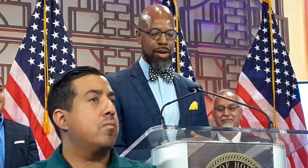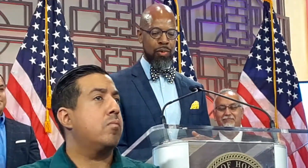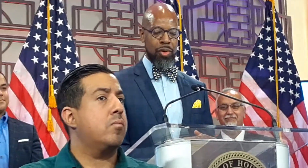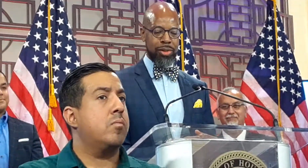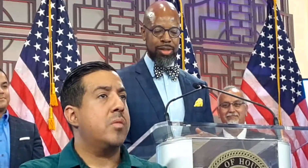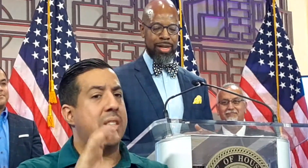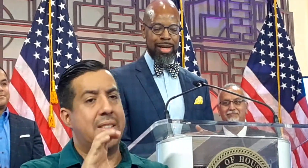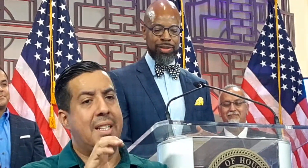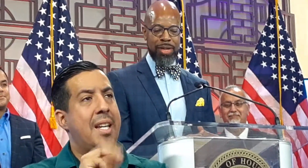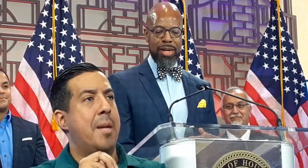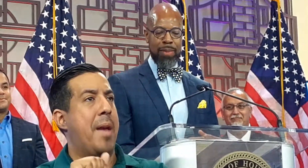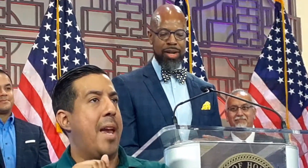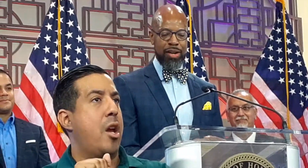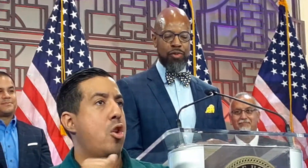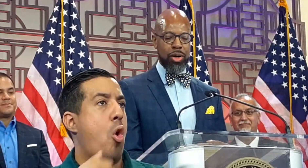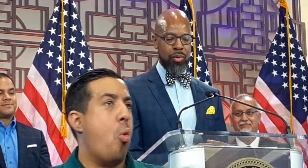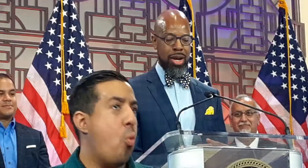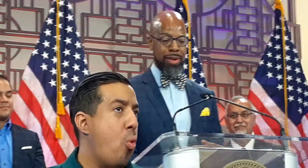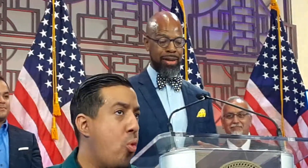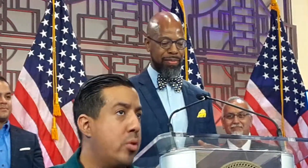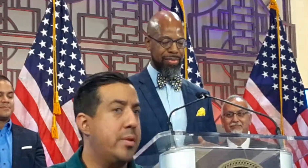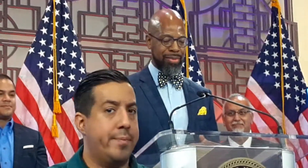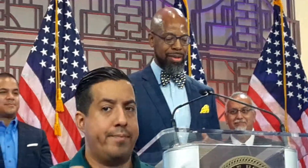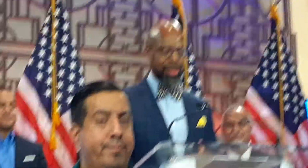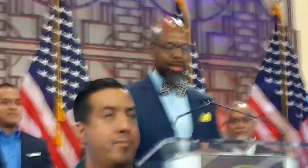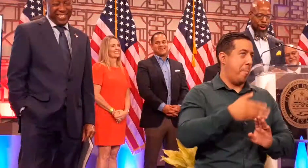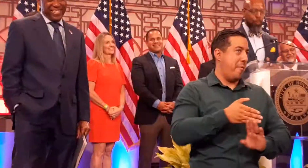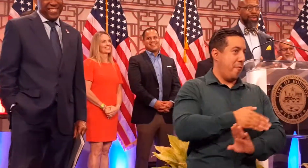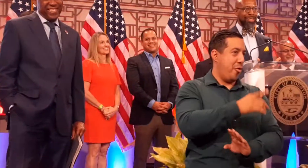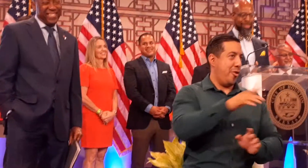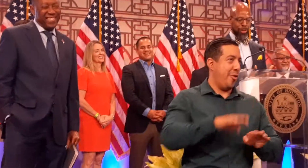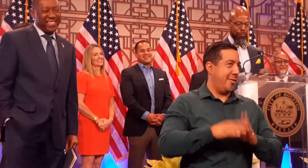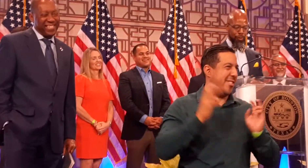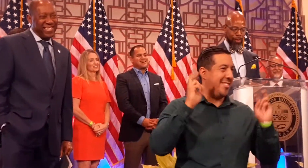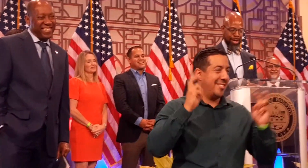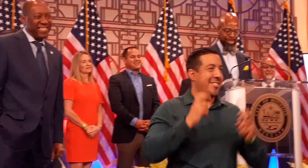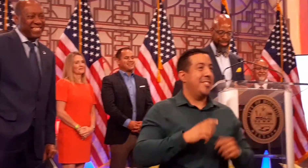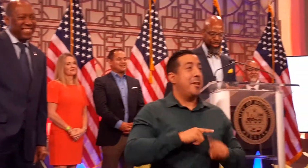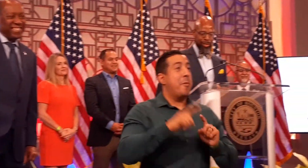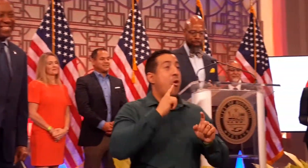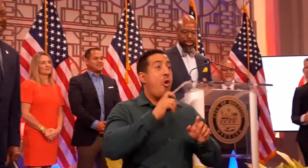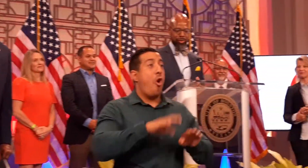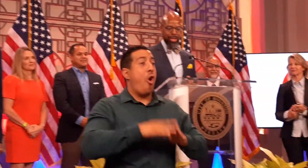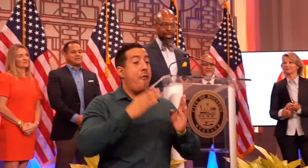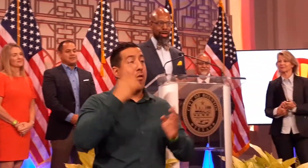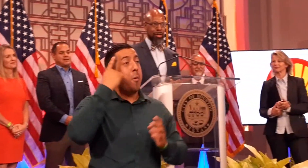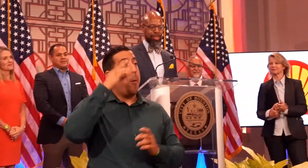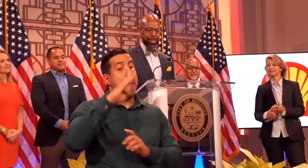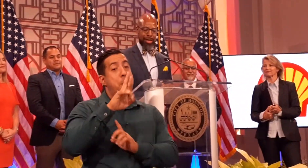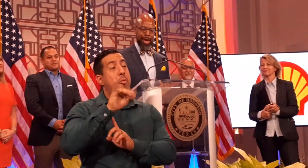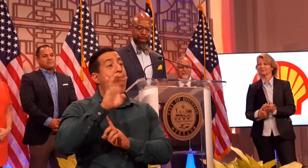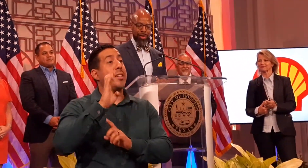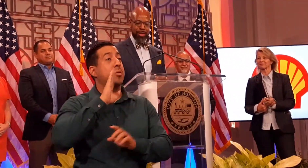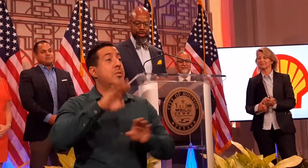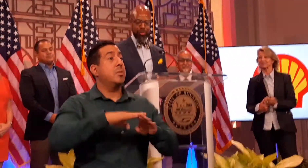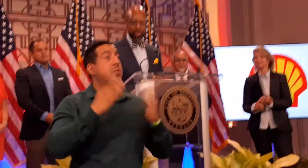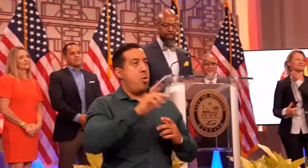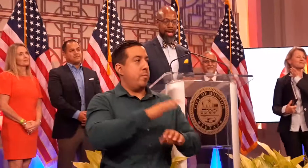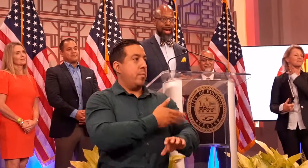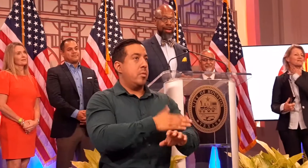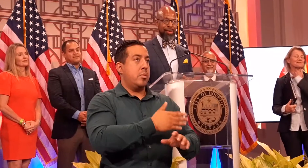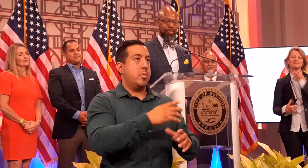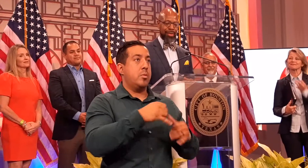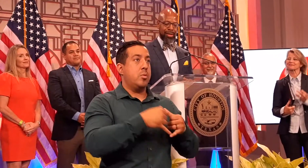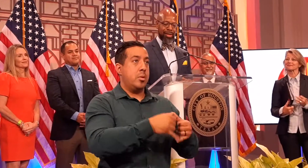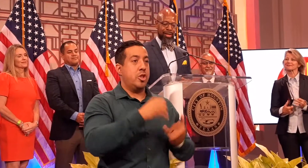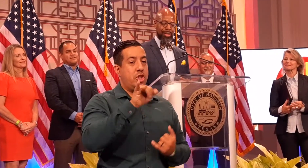CMA awards and has been nominated for a Grammy. Opening the show for Bryce is a special guest artist in Academy of Country Music,